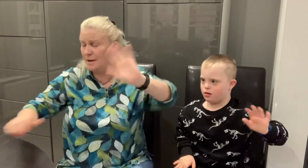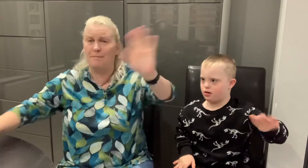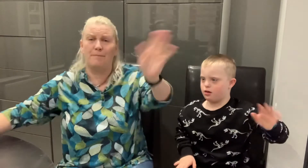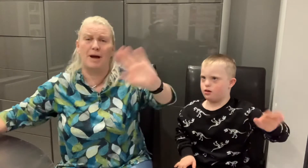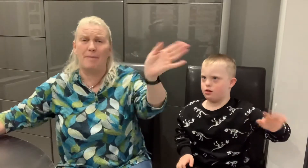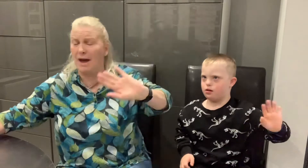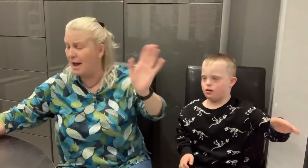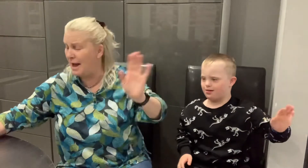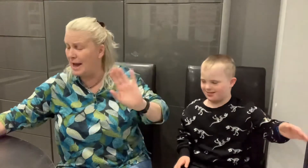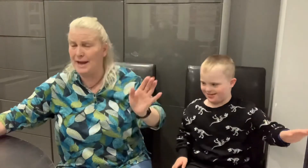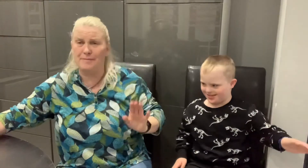bye-bye.